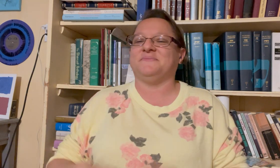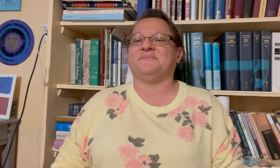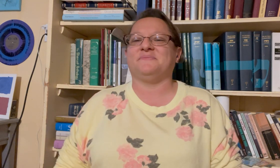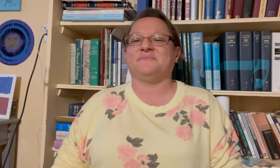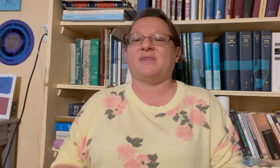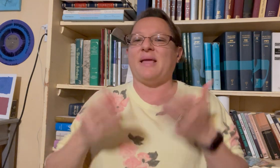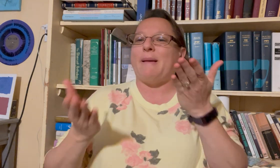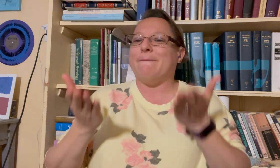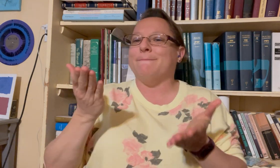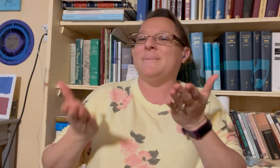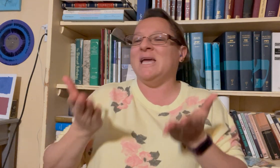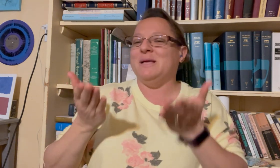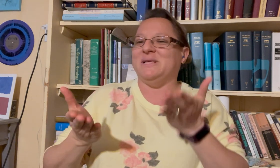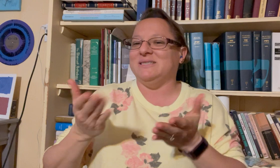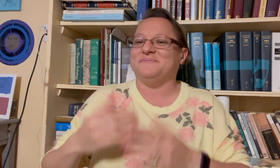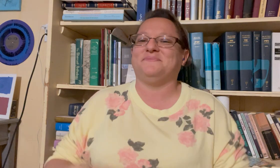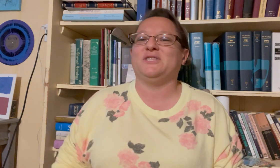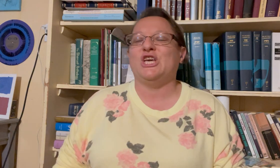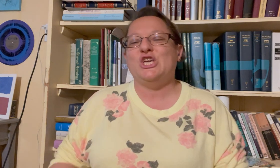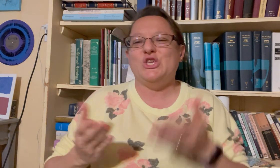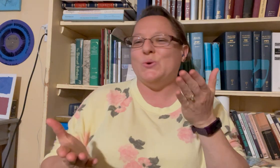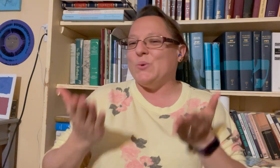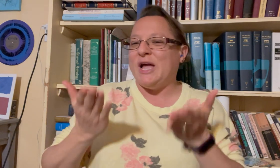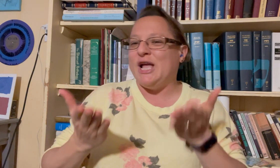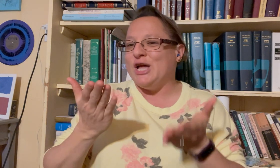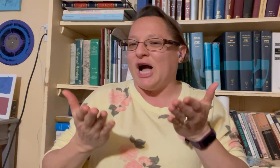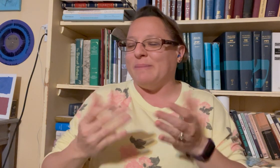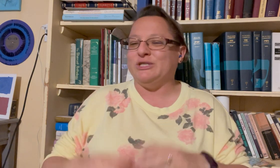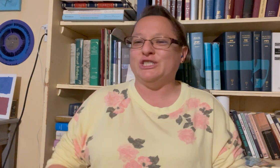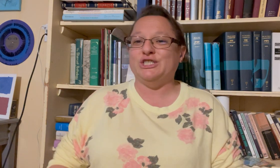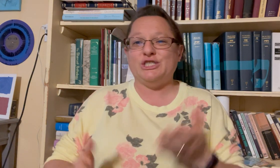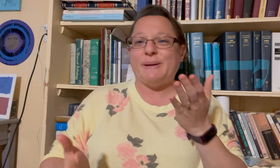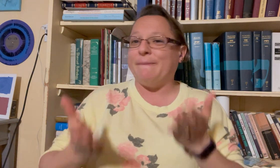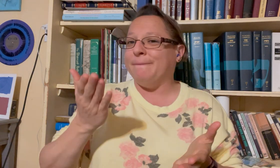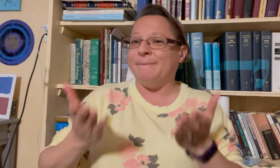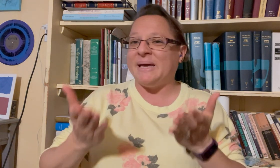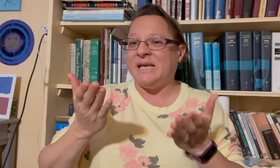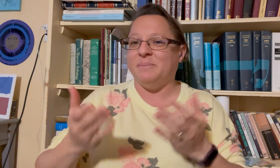maybe you're wearing options, maybe.